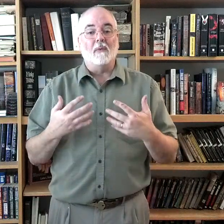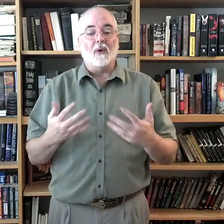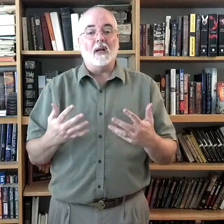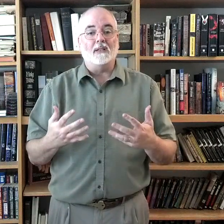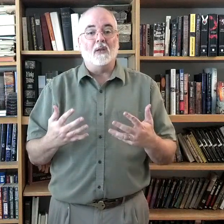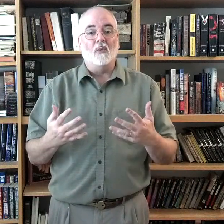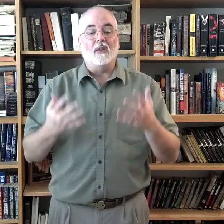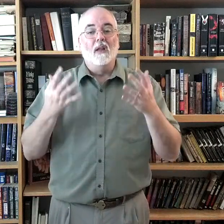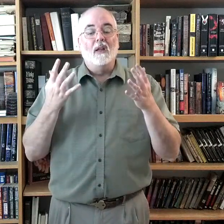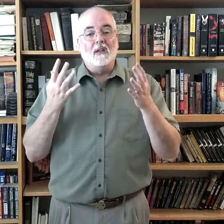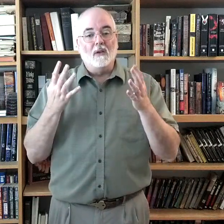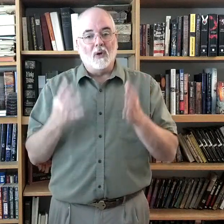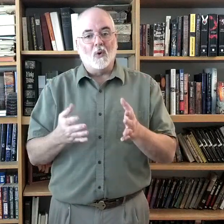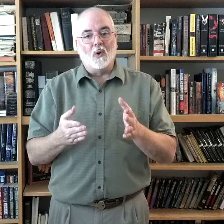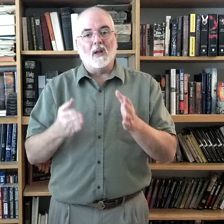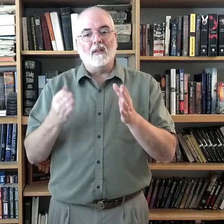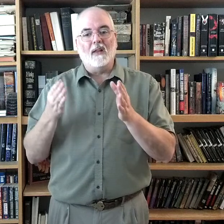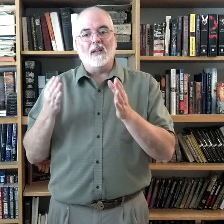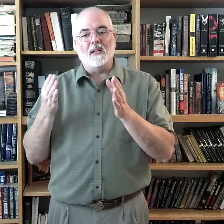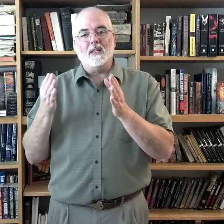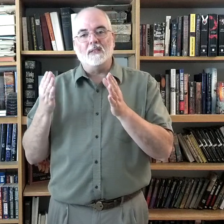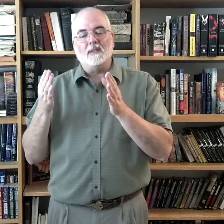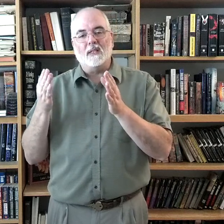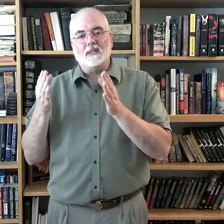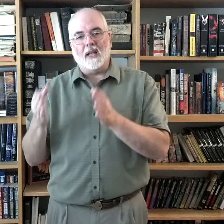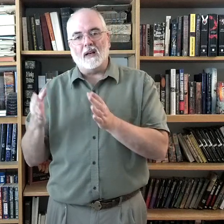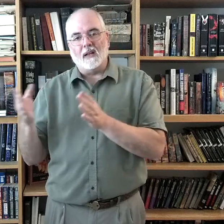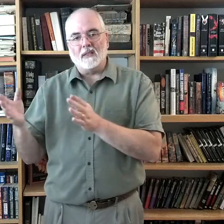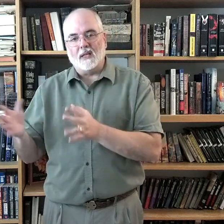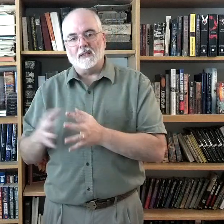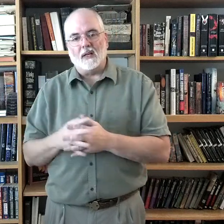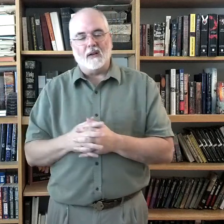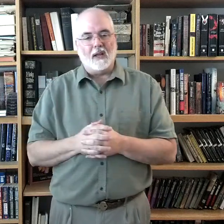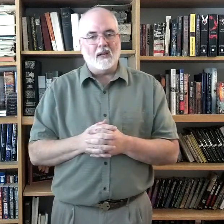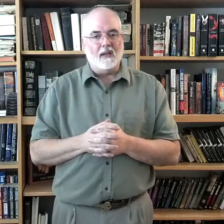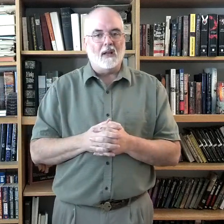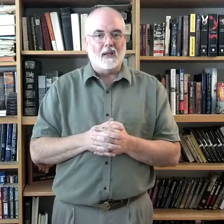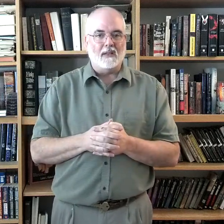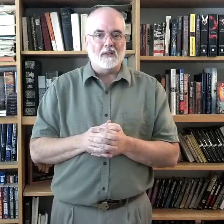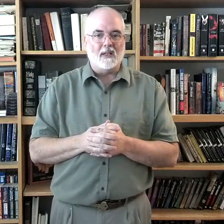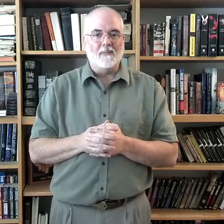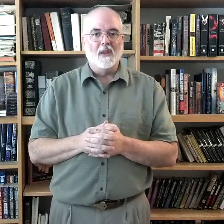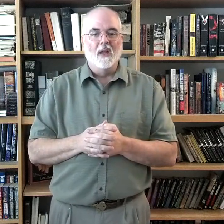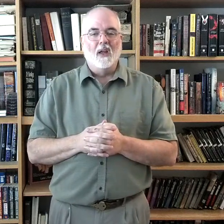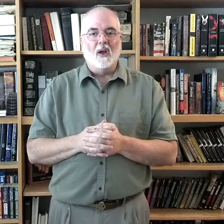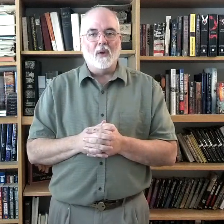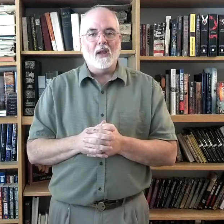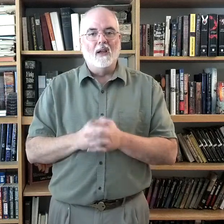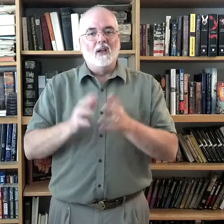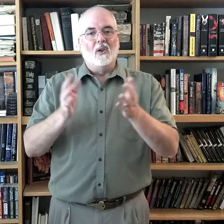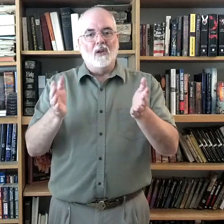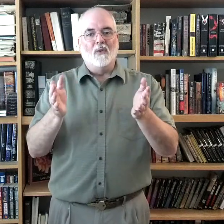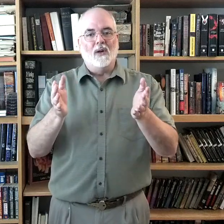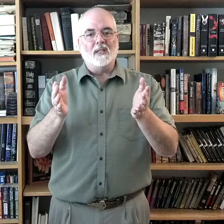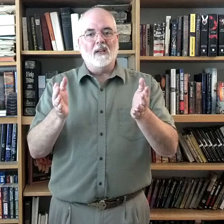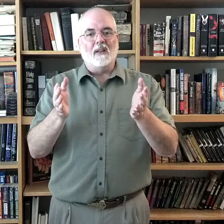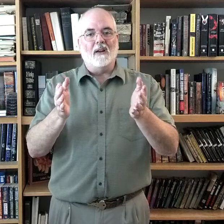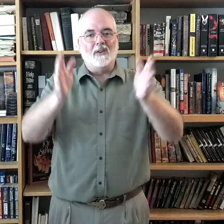practicing with the recording that it is exactly as it is there in LTC. Okay, looking forward to seeing you there. Good luck.